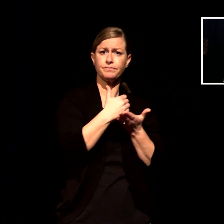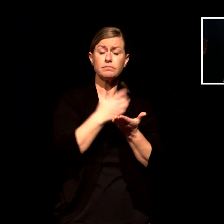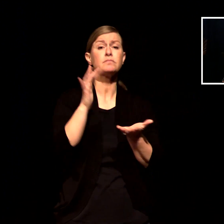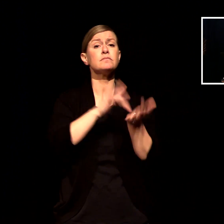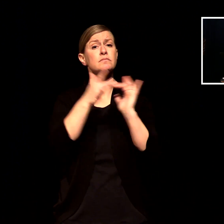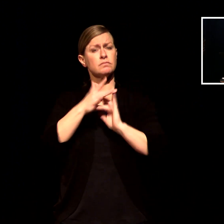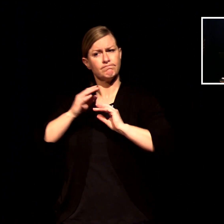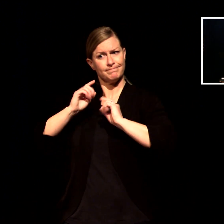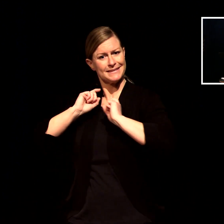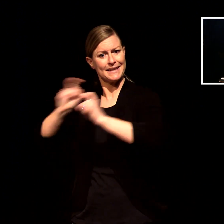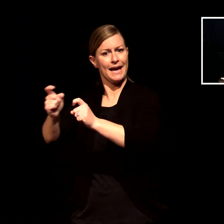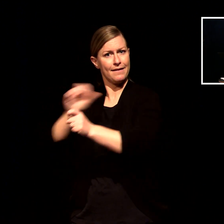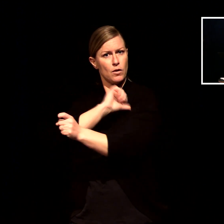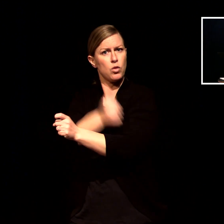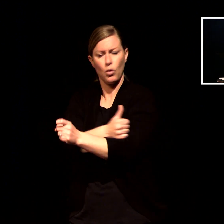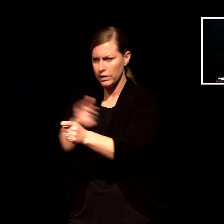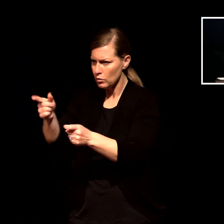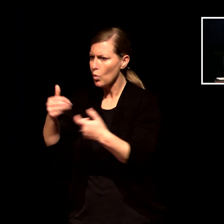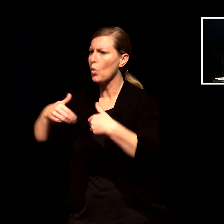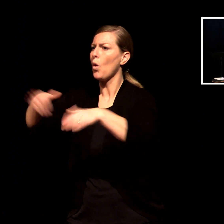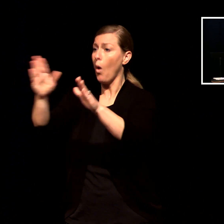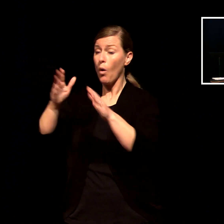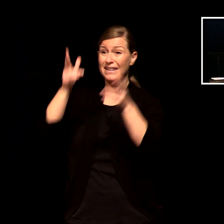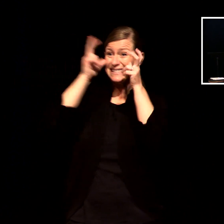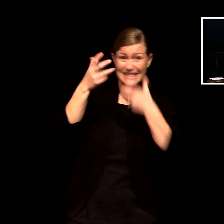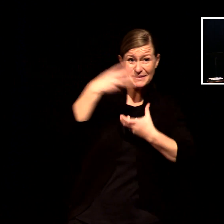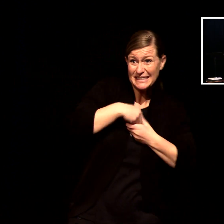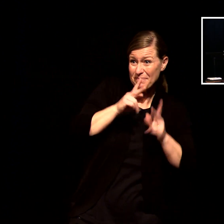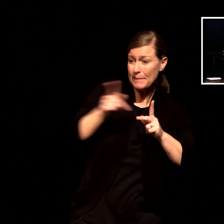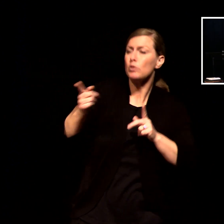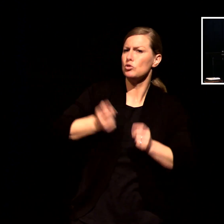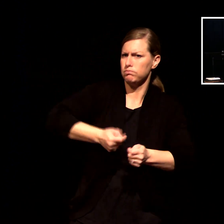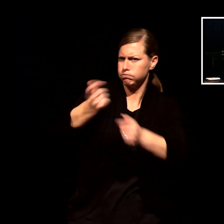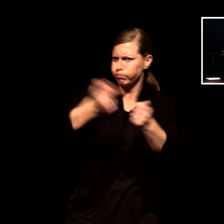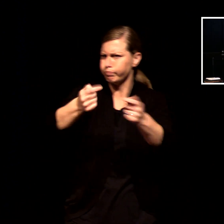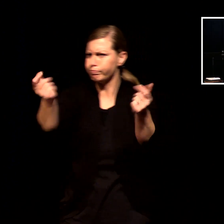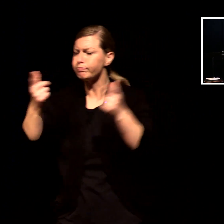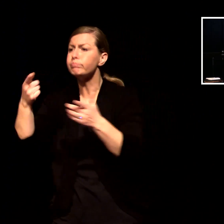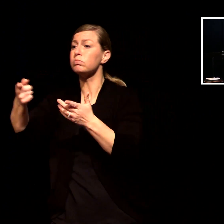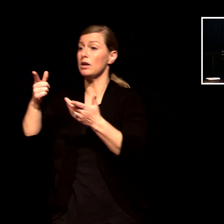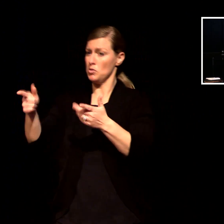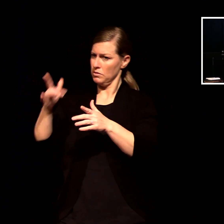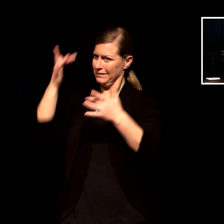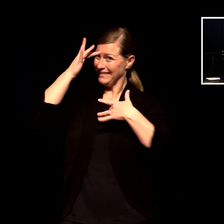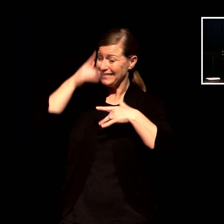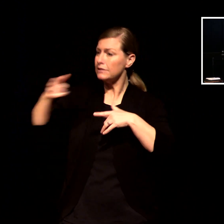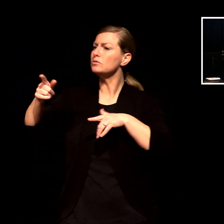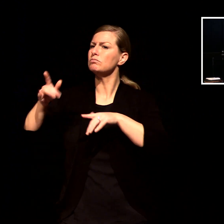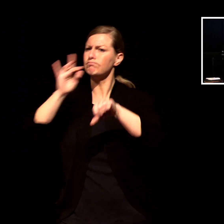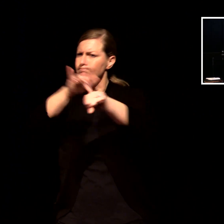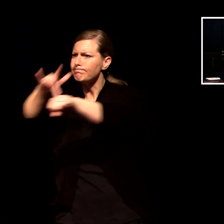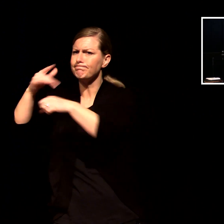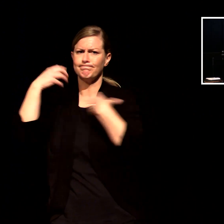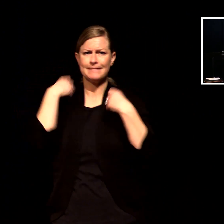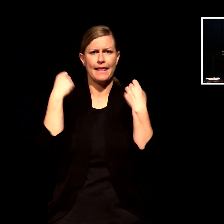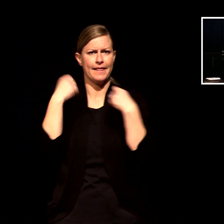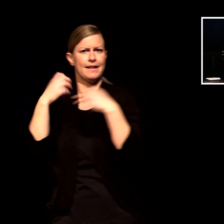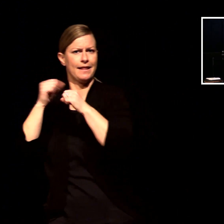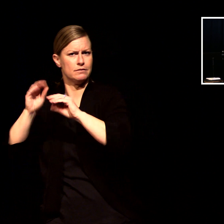we're going to talk about what the message was that jesus preached and that he sent his disciples out with and then what the mission